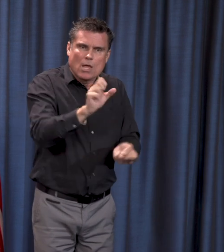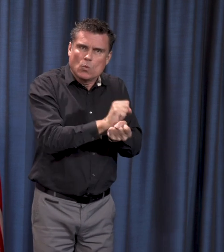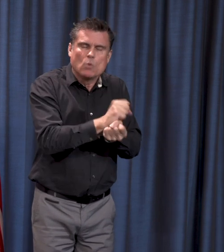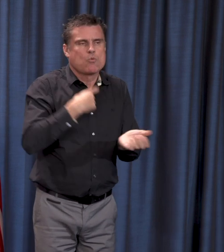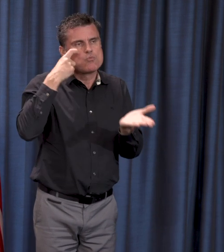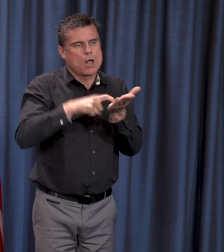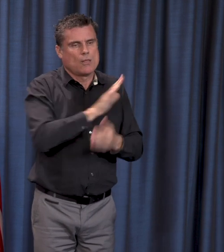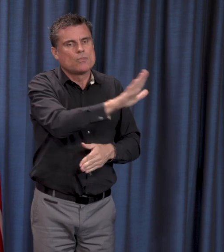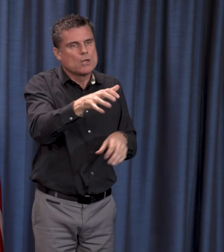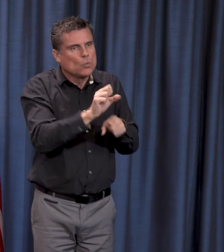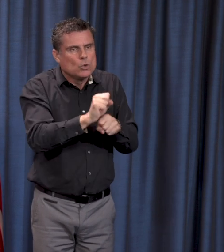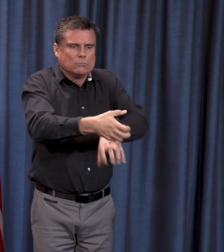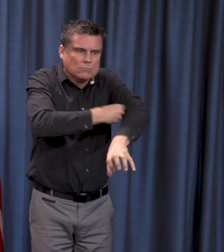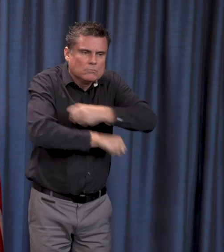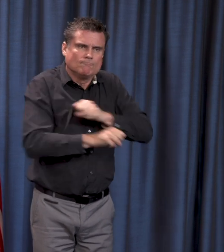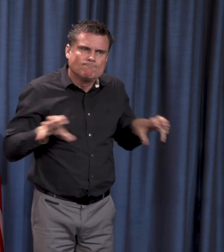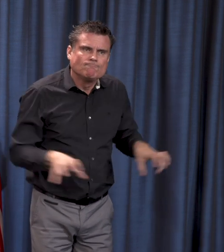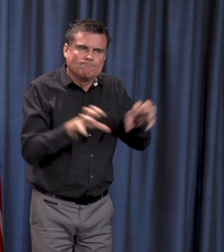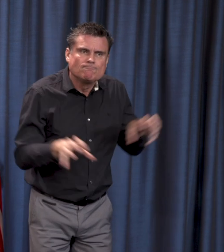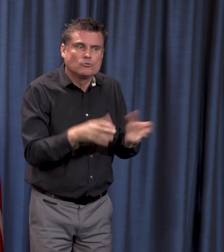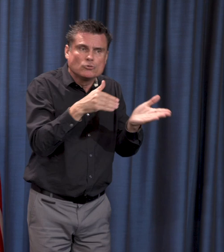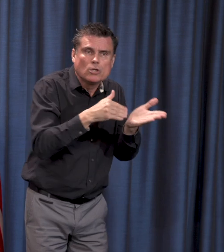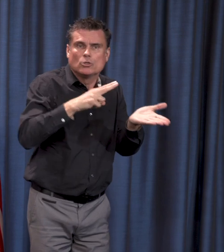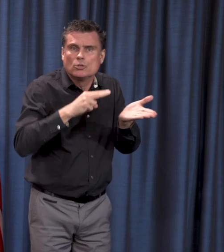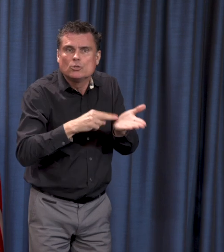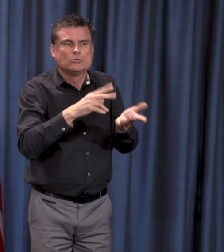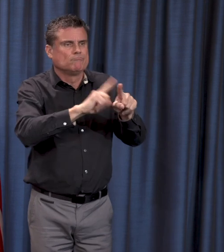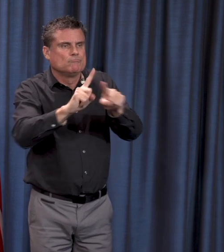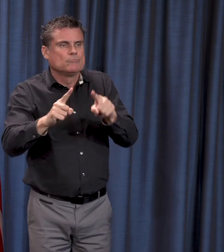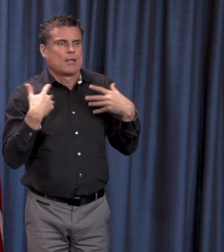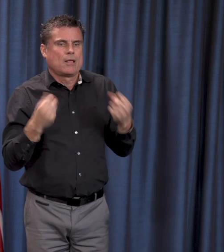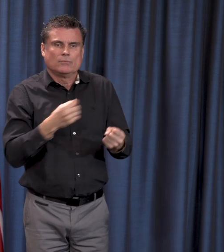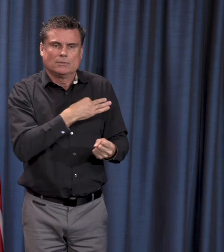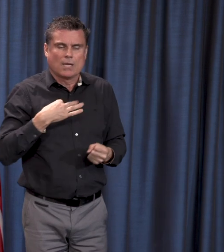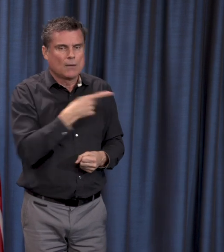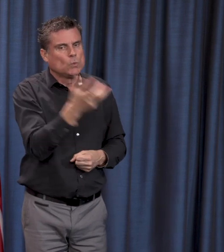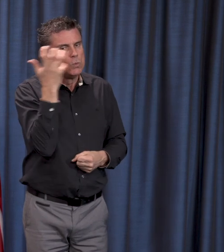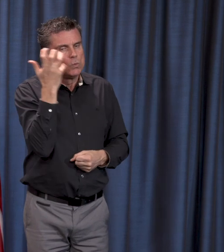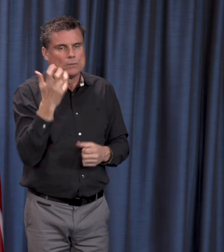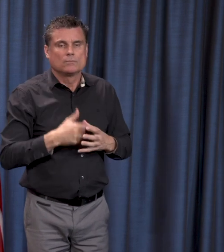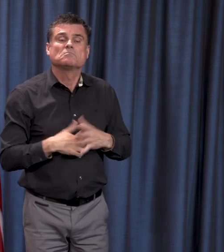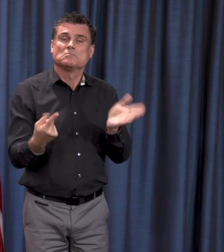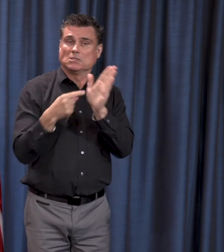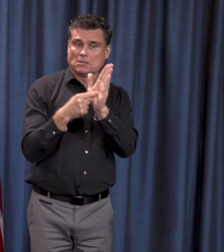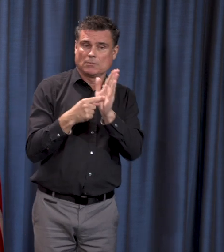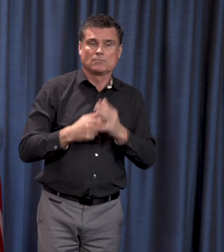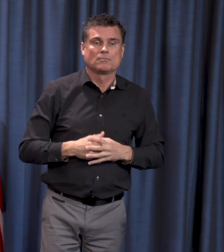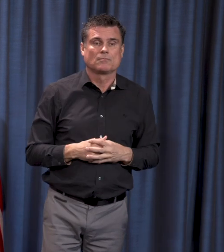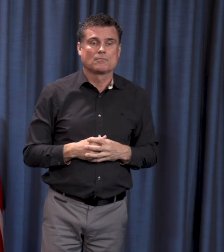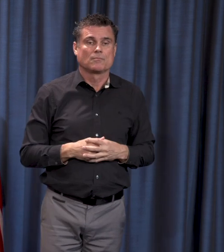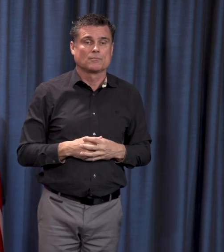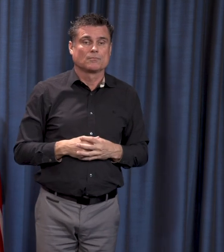today. I'd also like to note, just as an example of one amongst many that our health care workers have done, that 22 nurses,